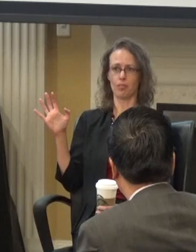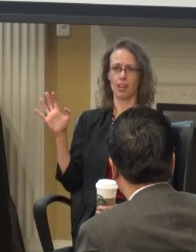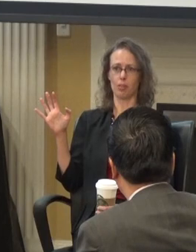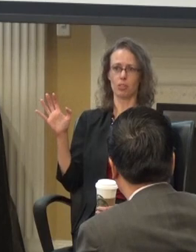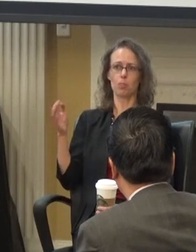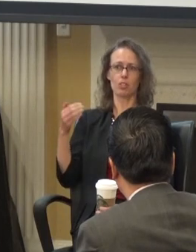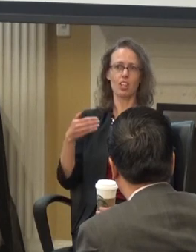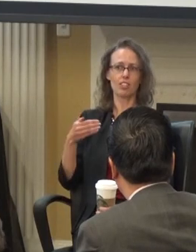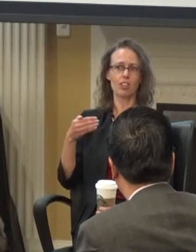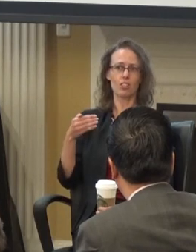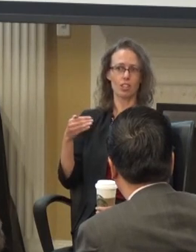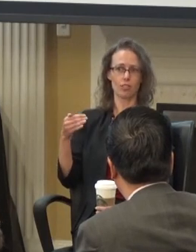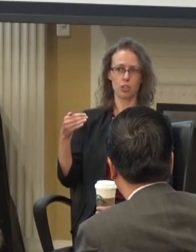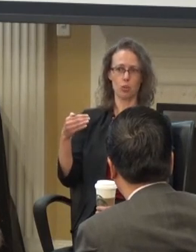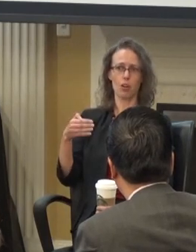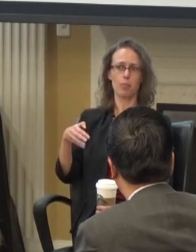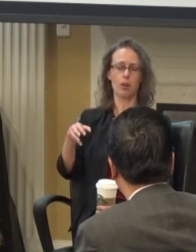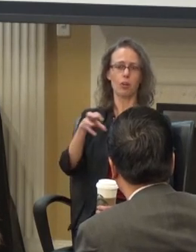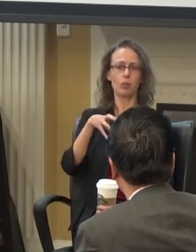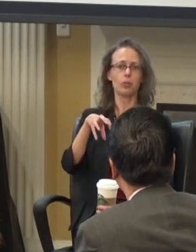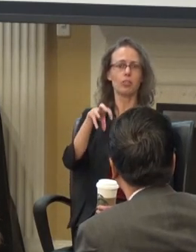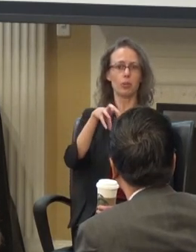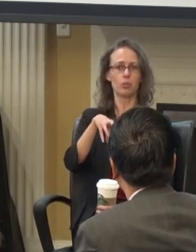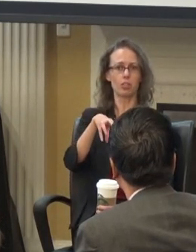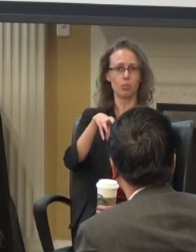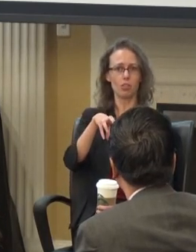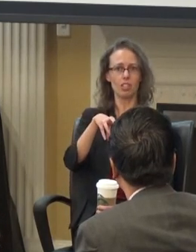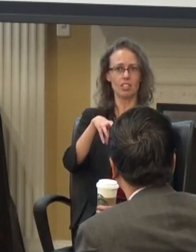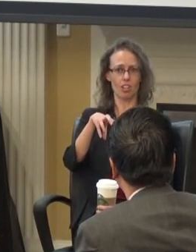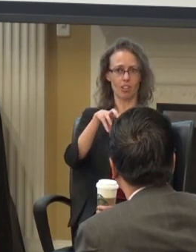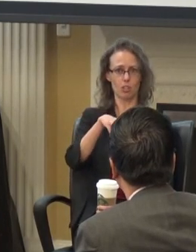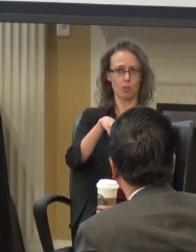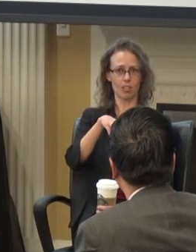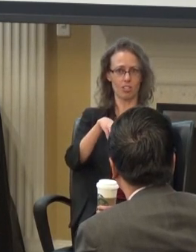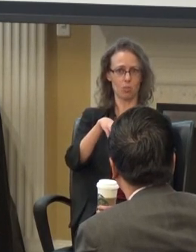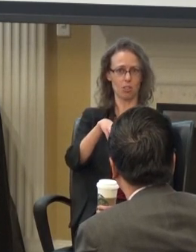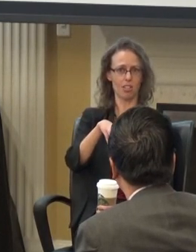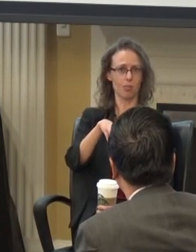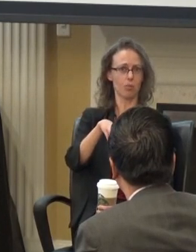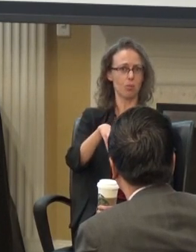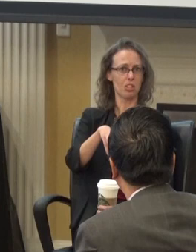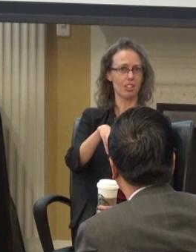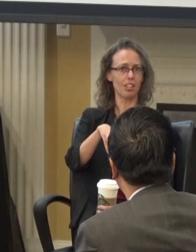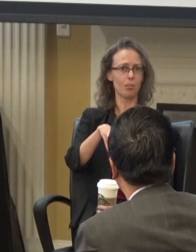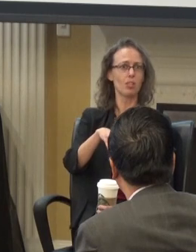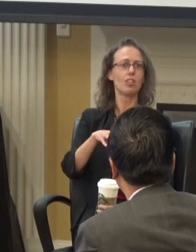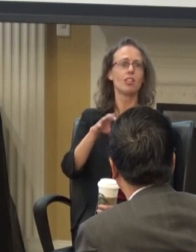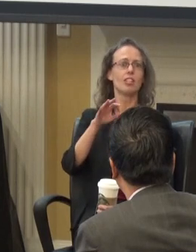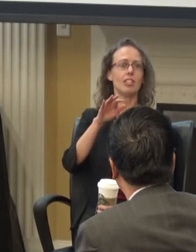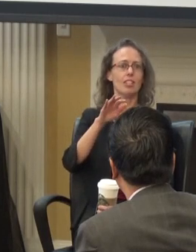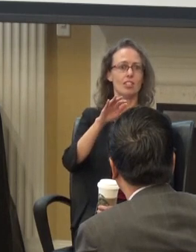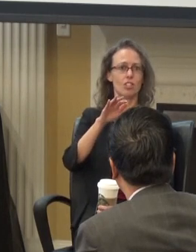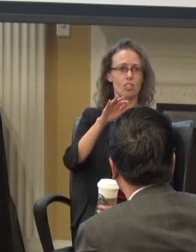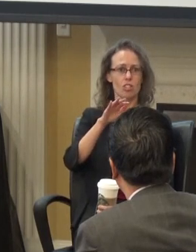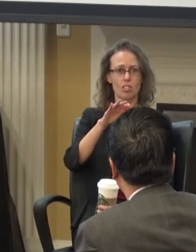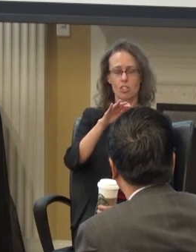from those environments protect ourselves shore up our own local communities and our experiences within within them